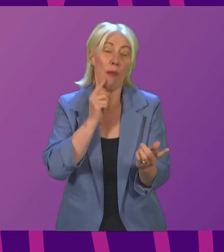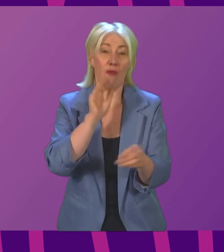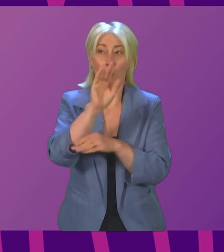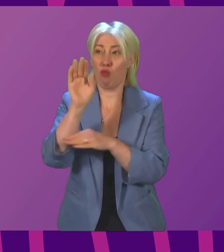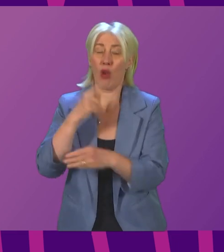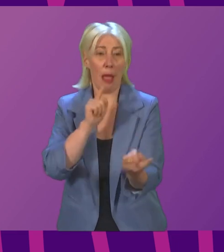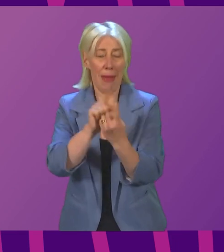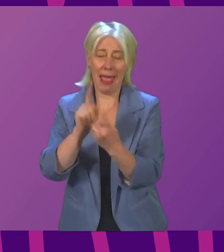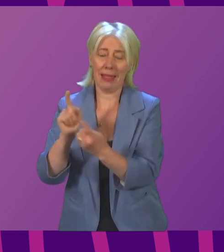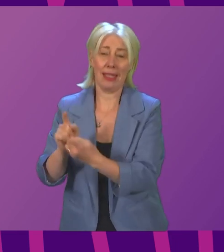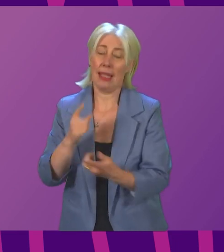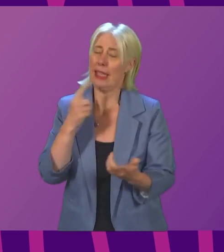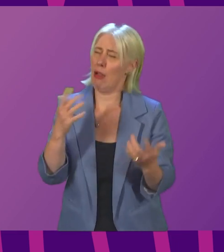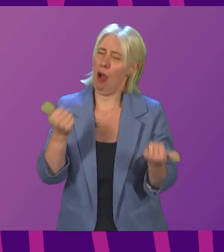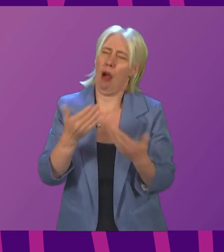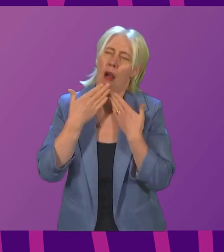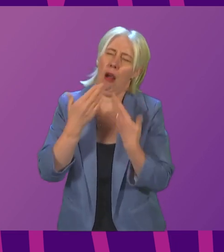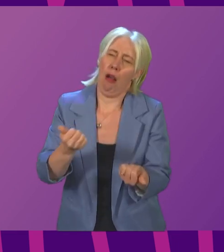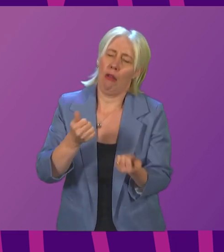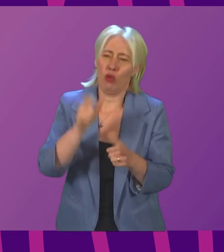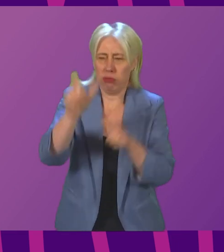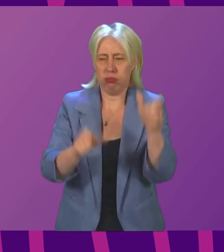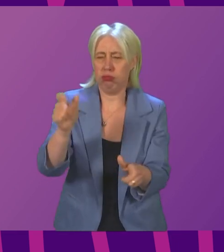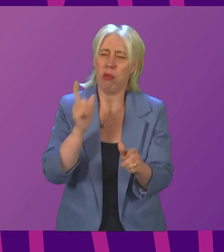heartfelt thank you today is to the people of Glasgow.